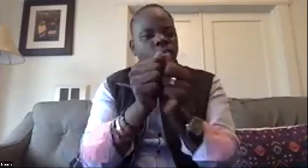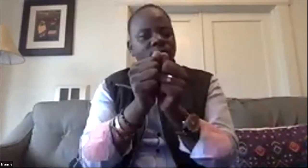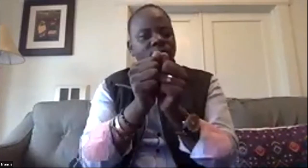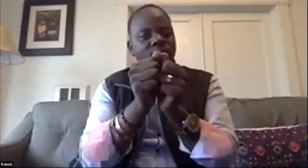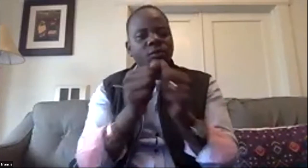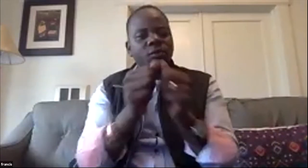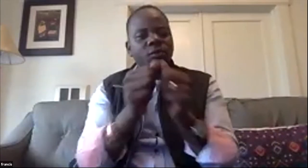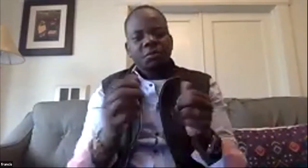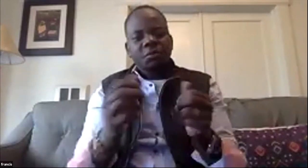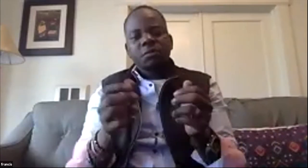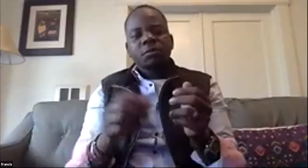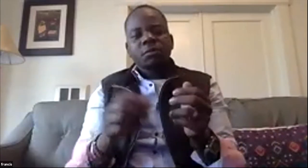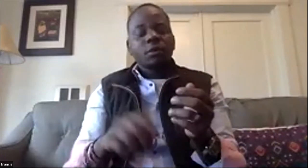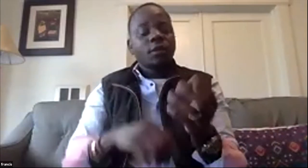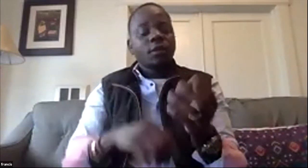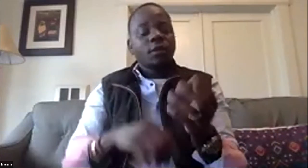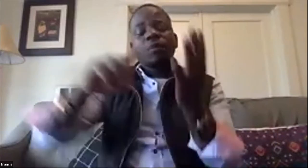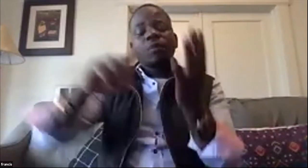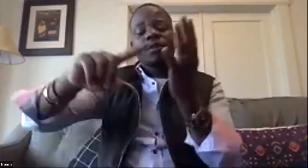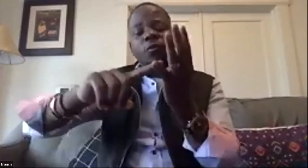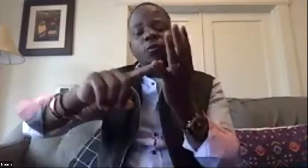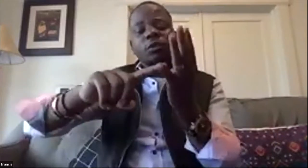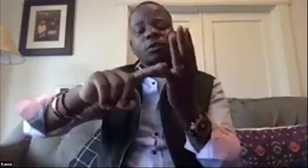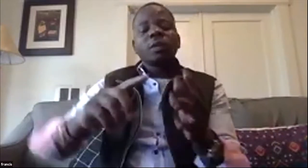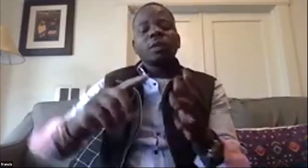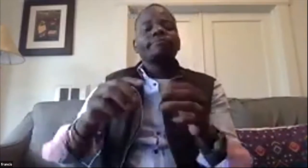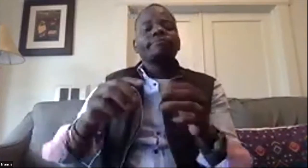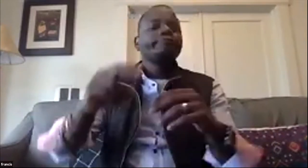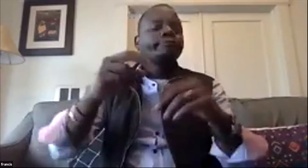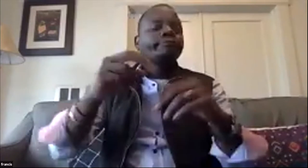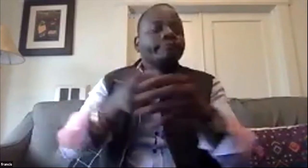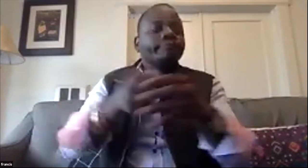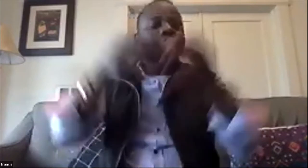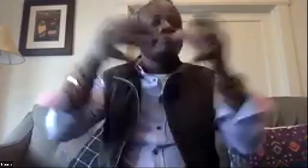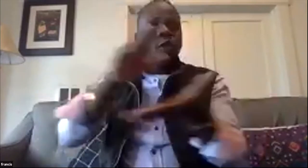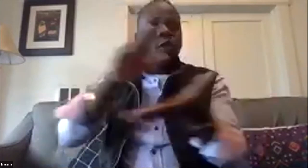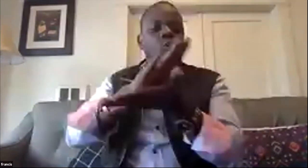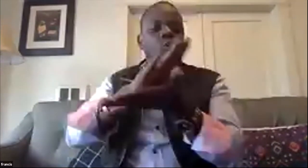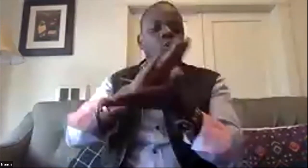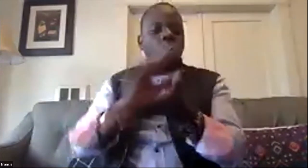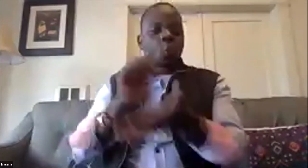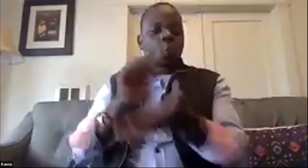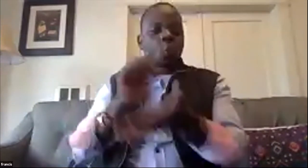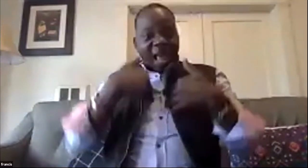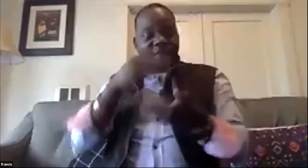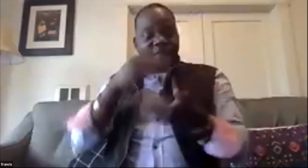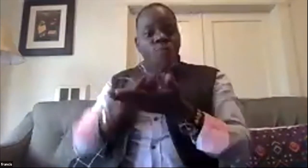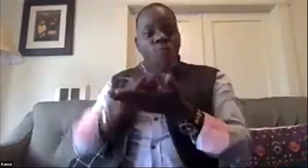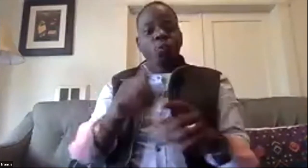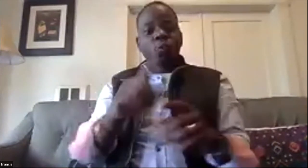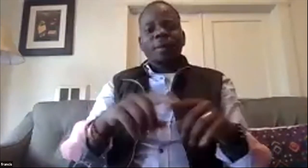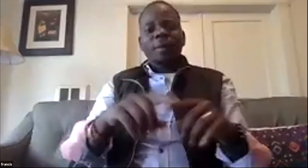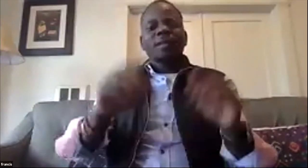so we're working on a dictionary and a curriculum for for that so thirdly